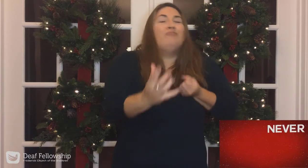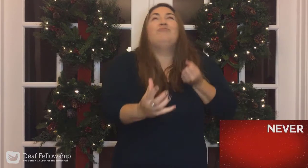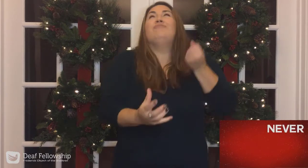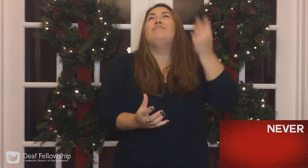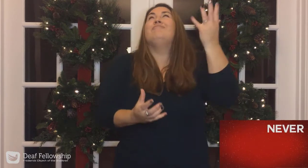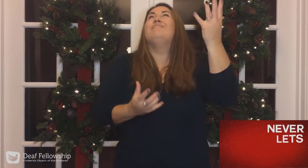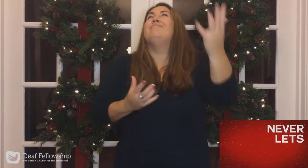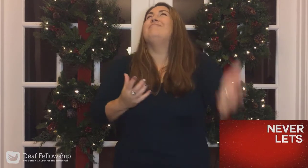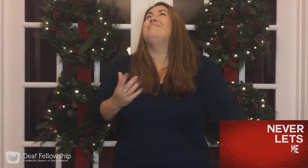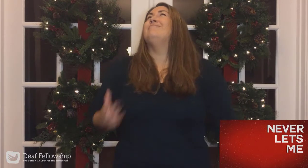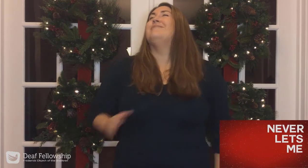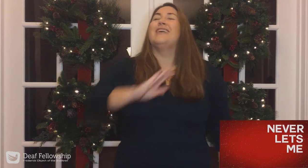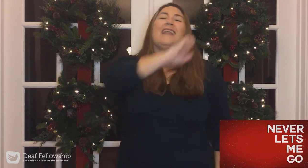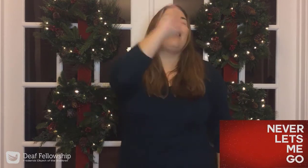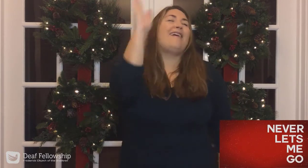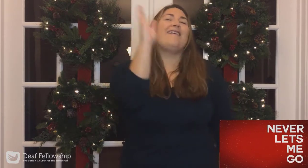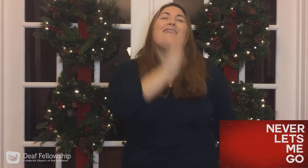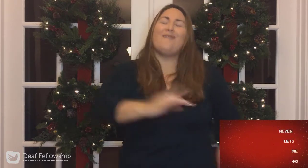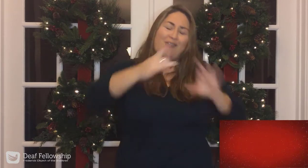never lets me go.